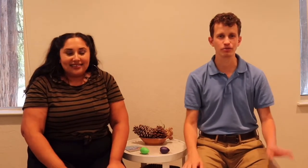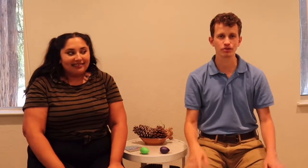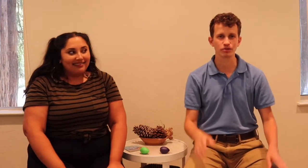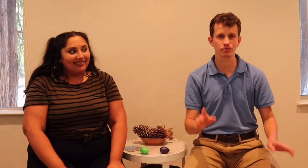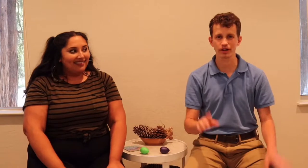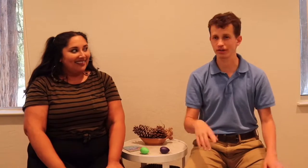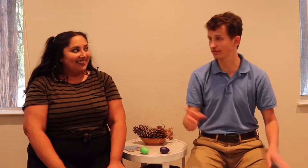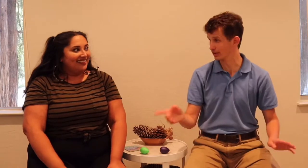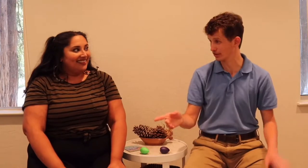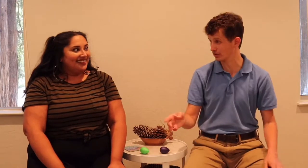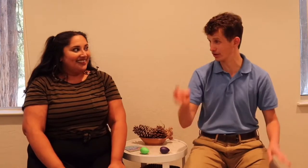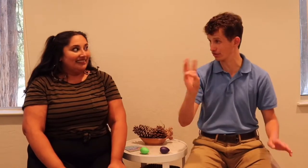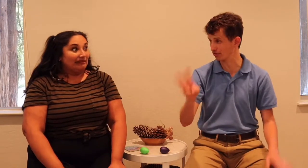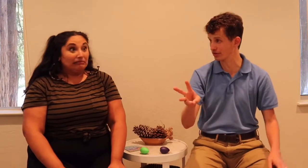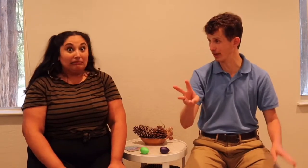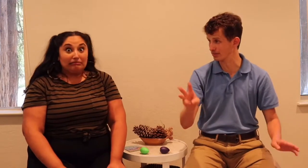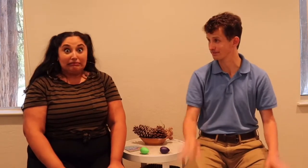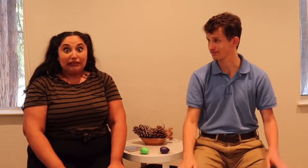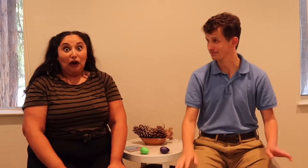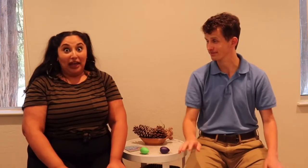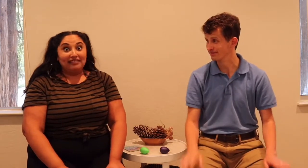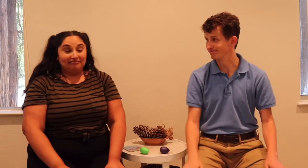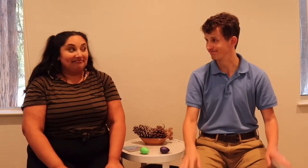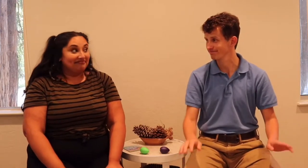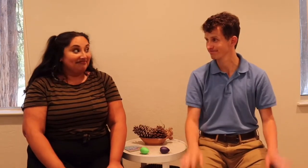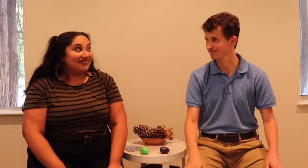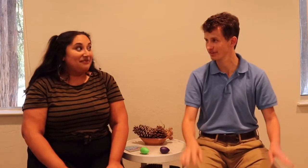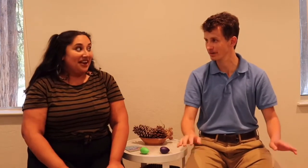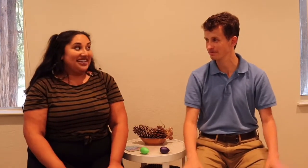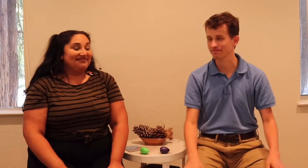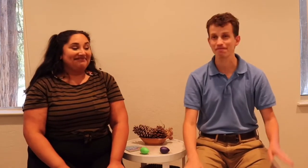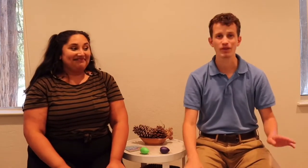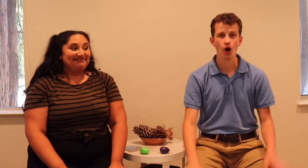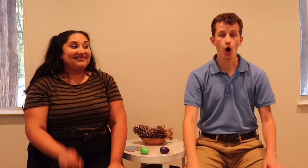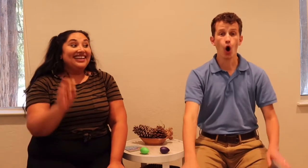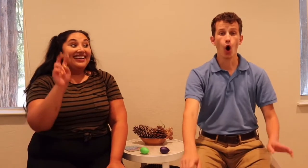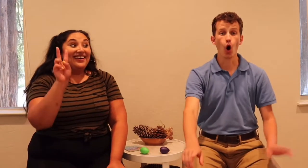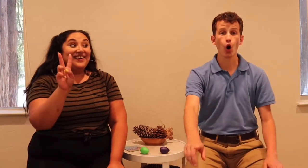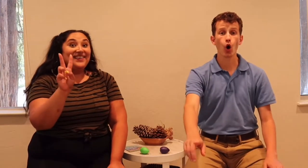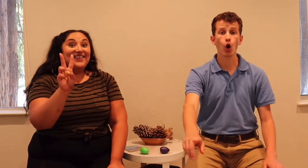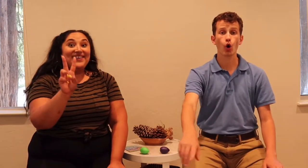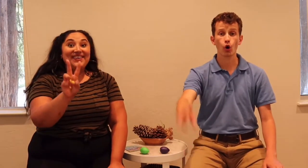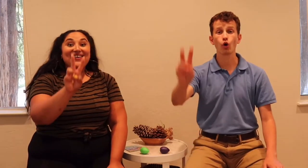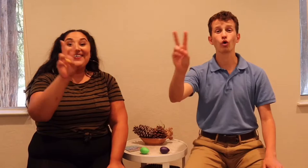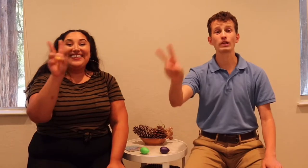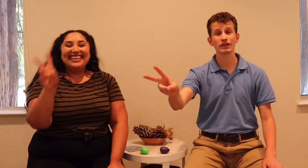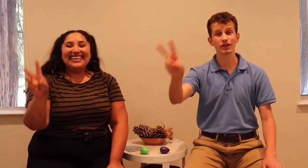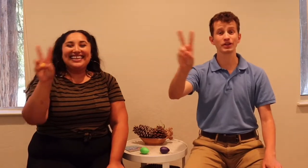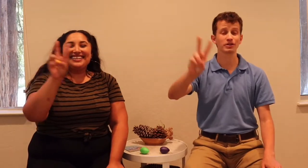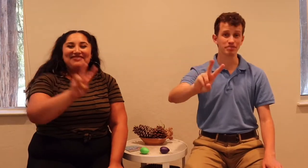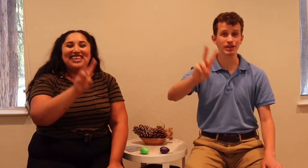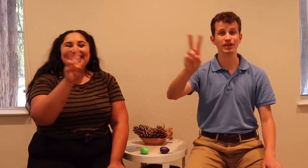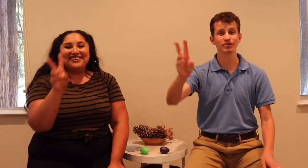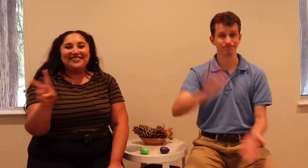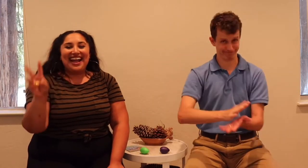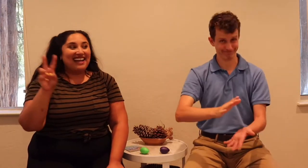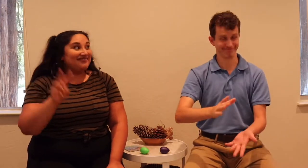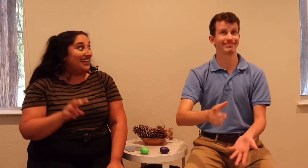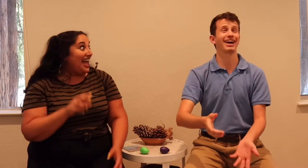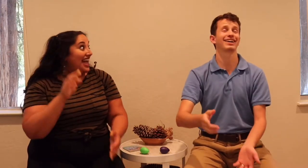we'll do a flicked as well. So three claps. Okay. Ready. Oh, the little Peter rabbit had